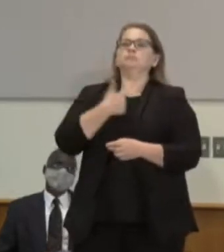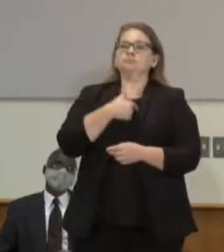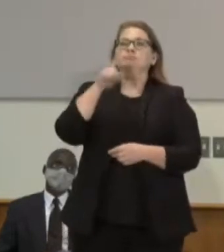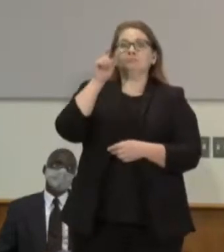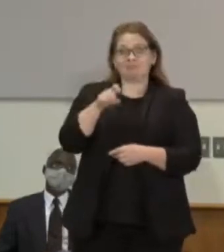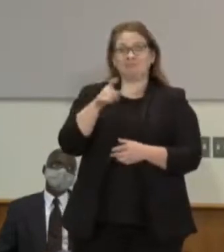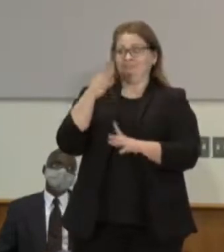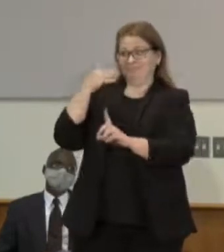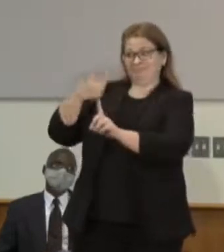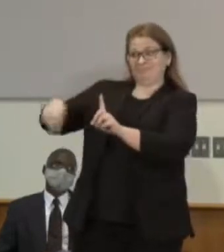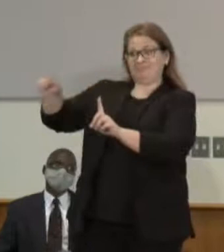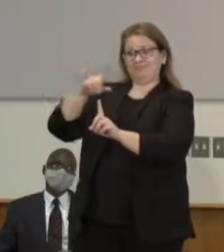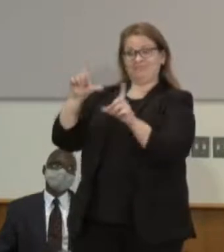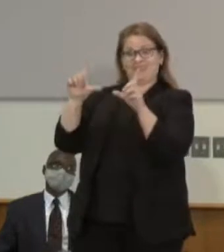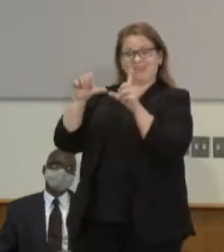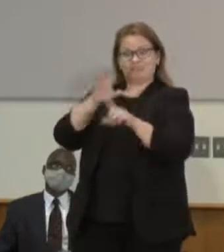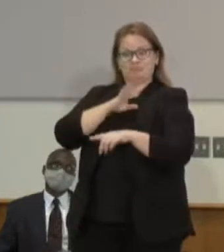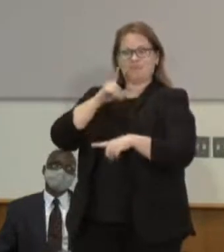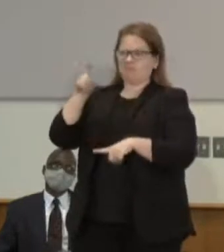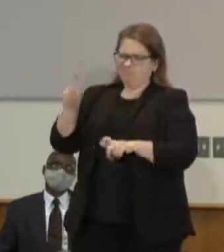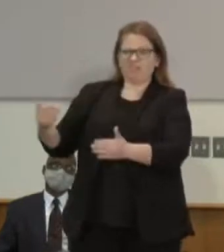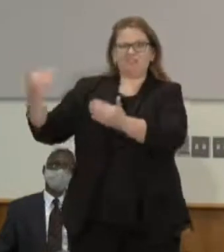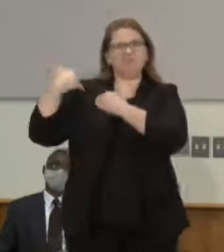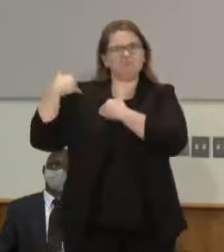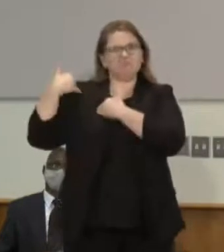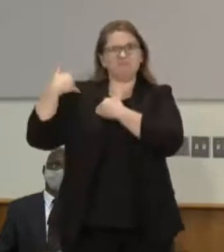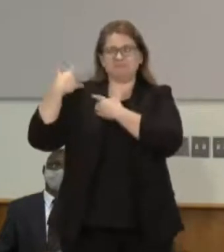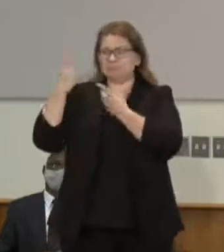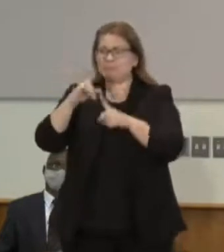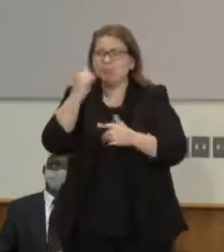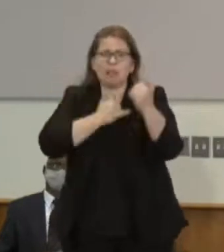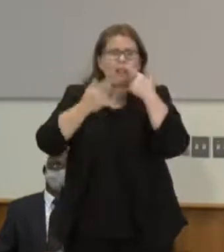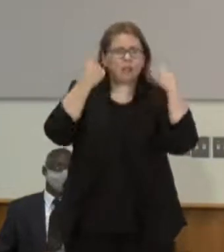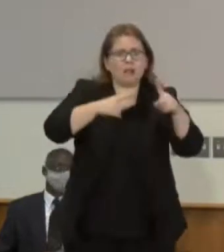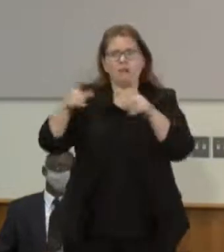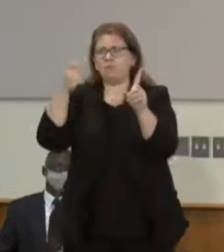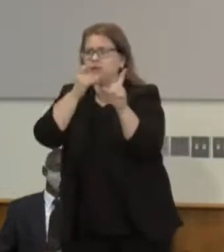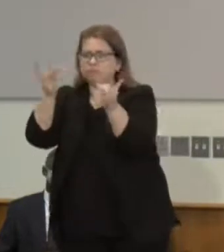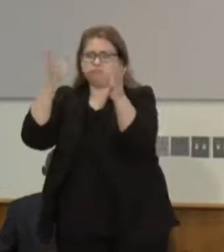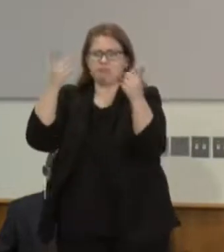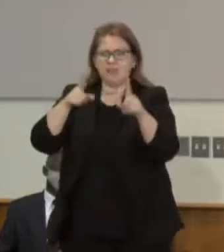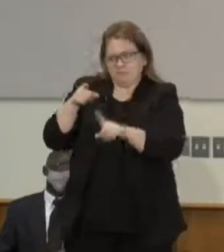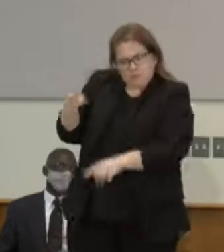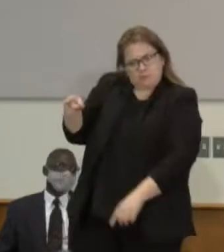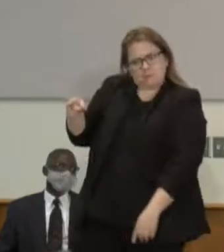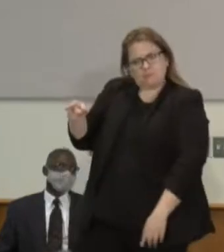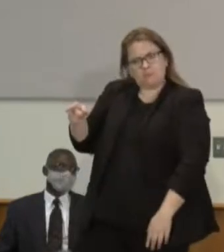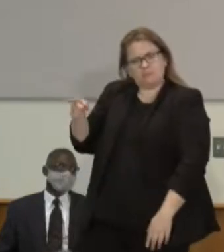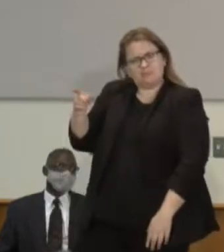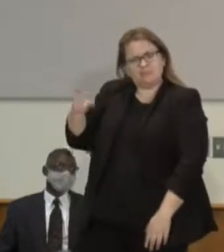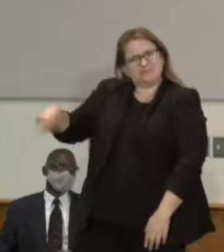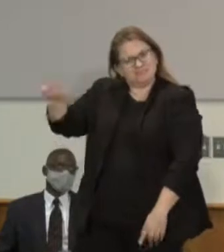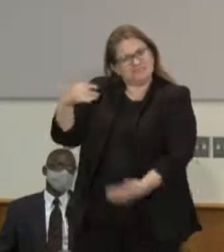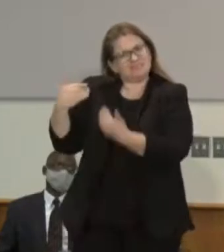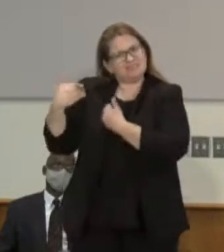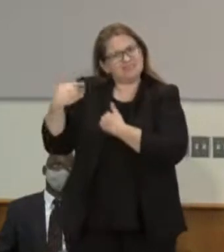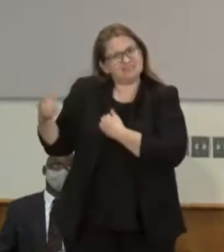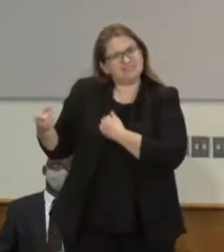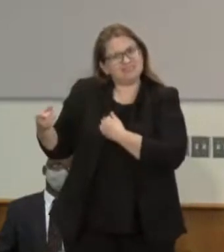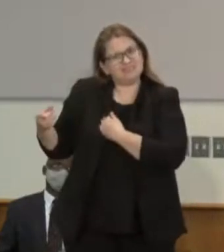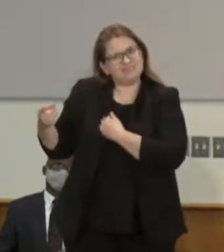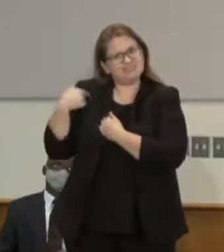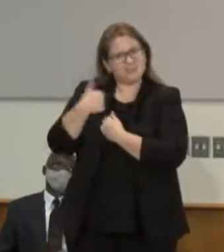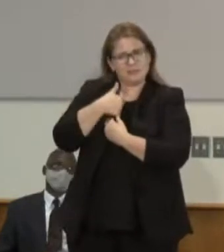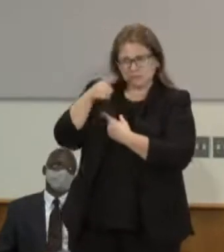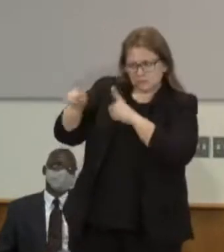largely disappears if the state says you have to do this you have to behave in this way otherwise you have no license